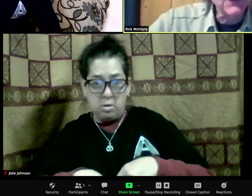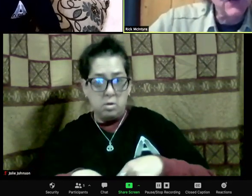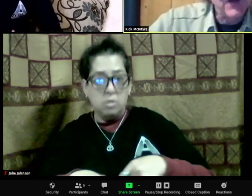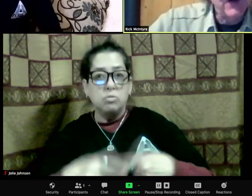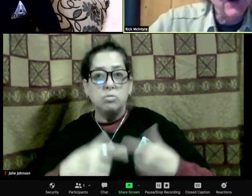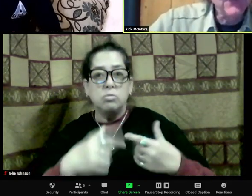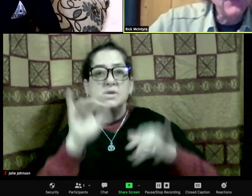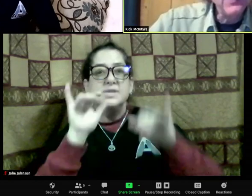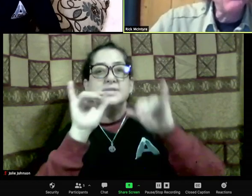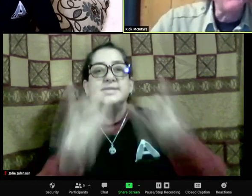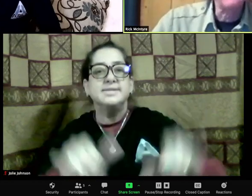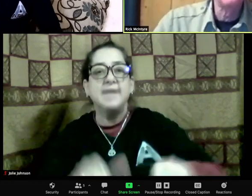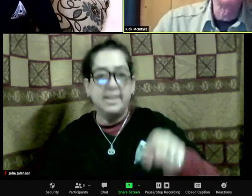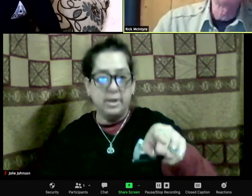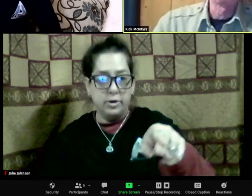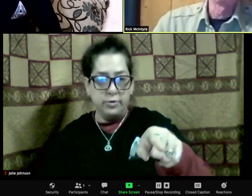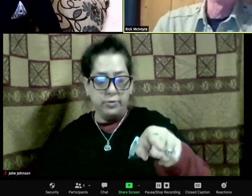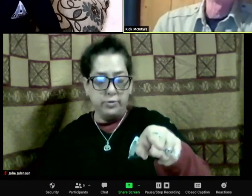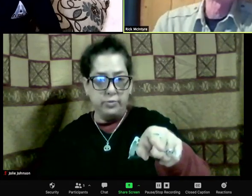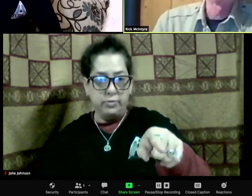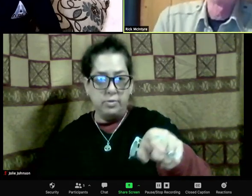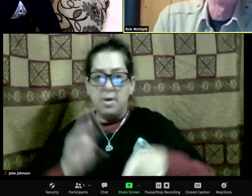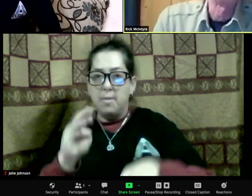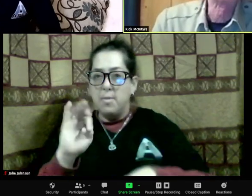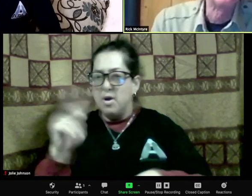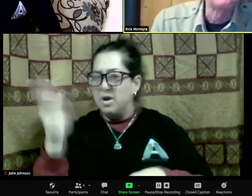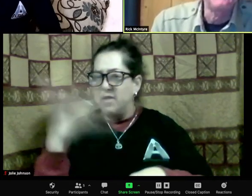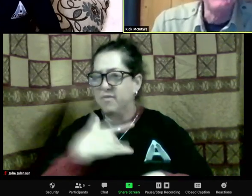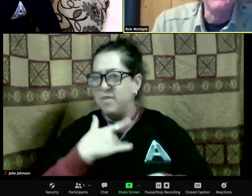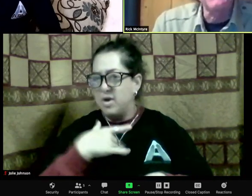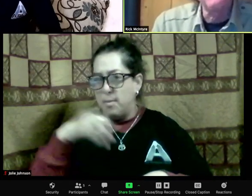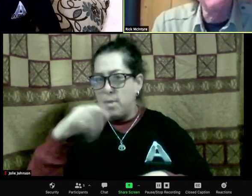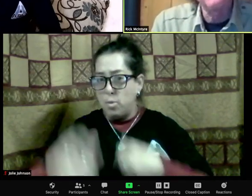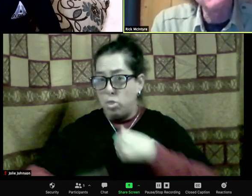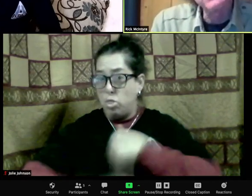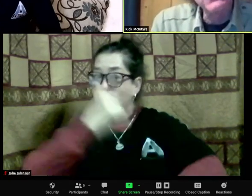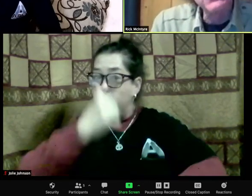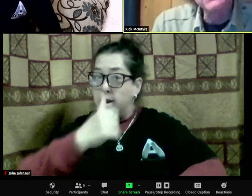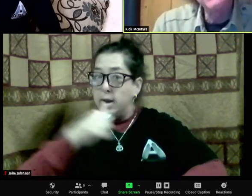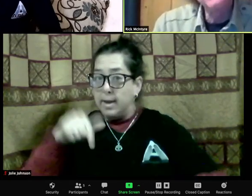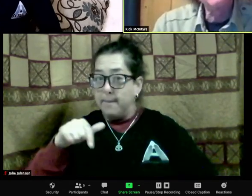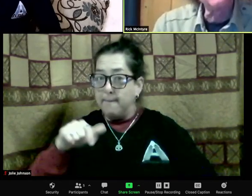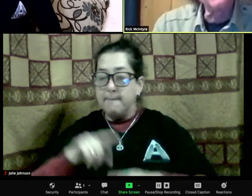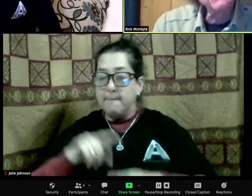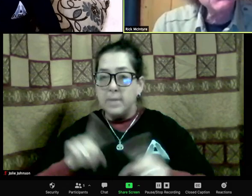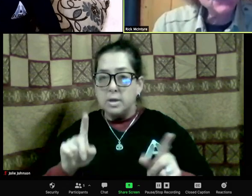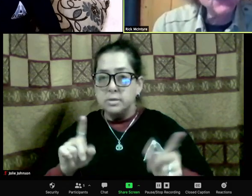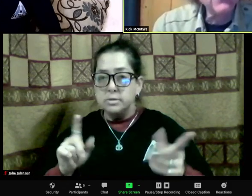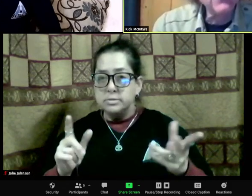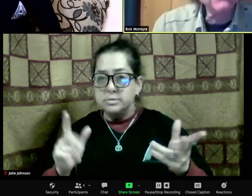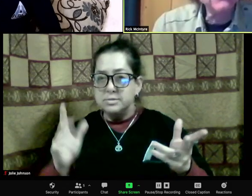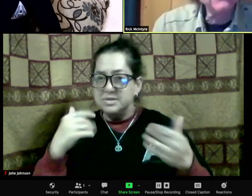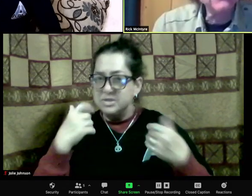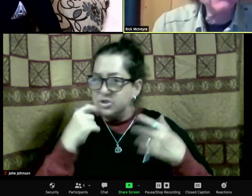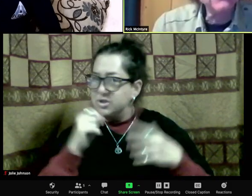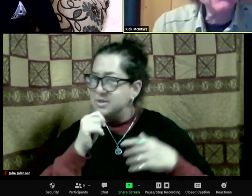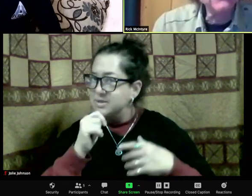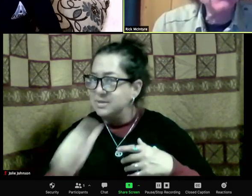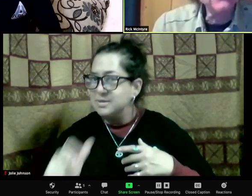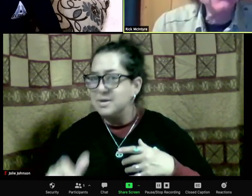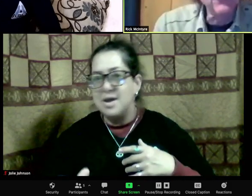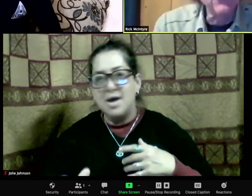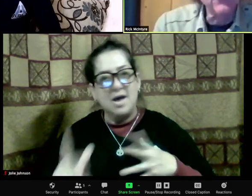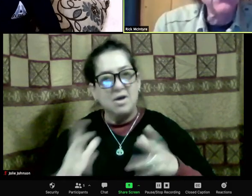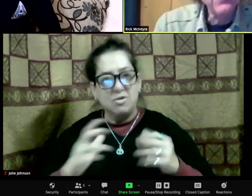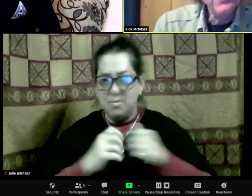his siblings, maybe about halfway between. And it was just like he was pretending to be the acting